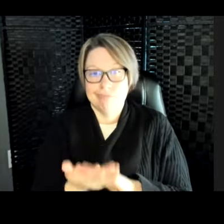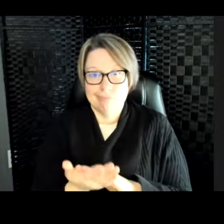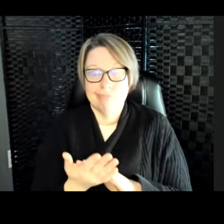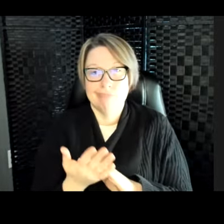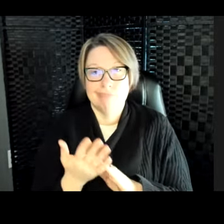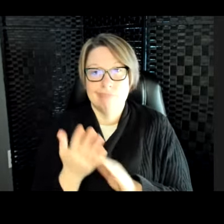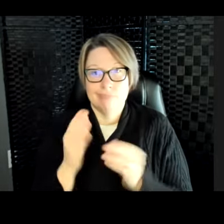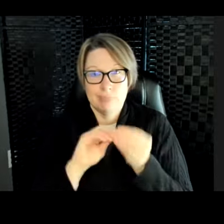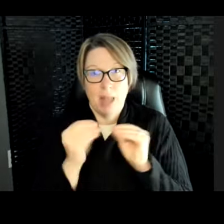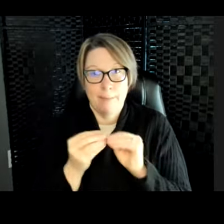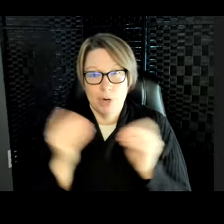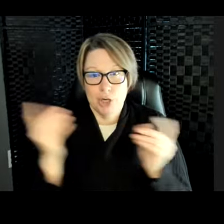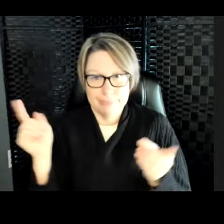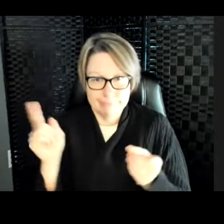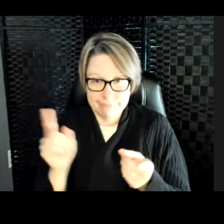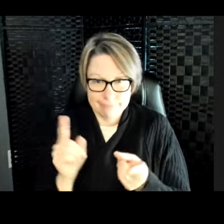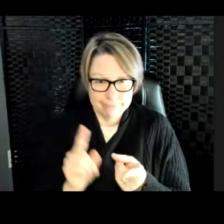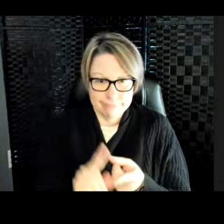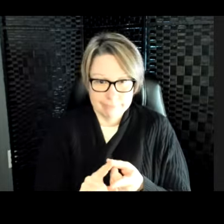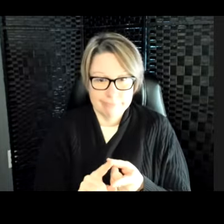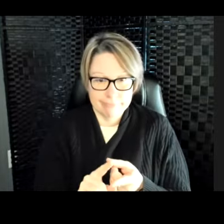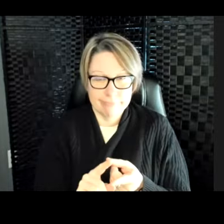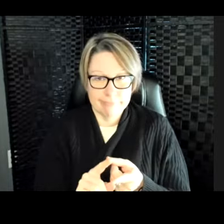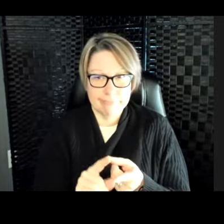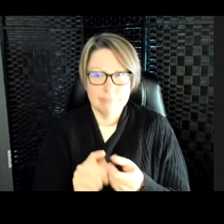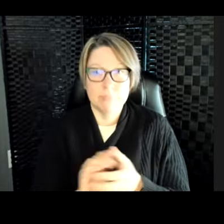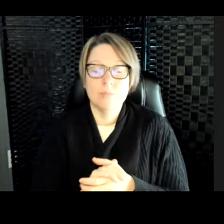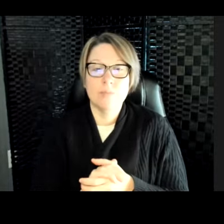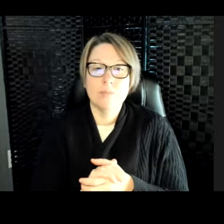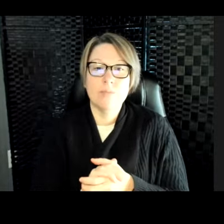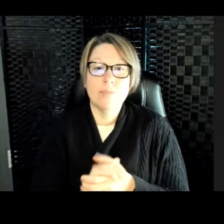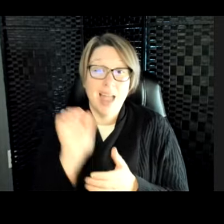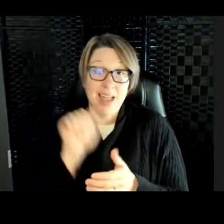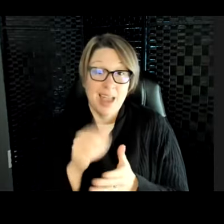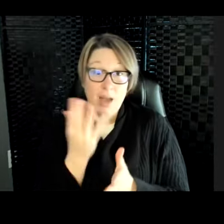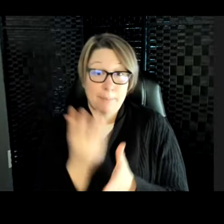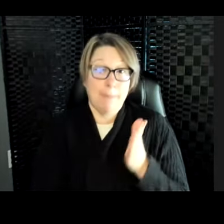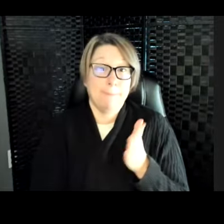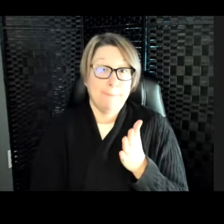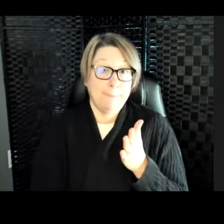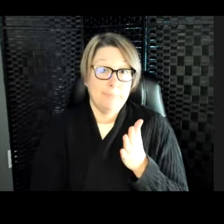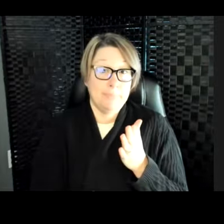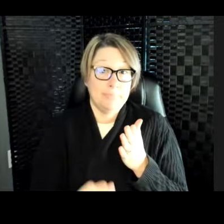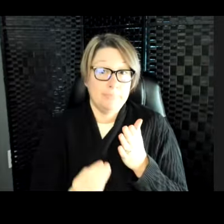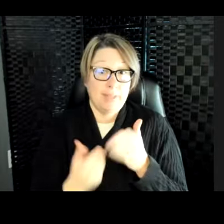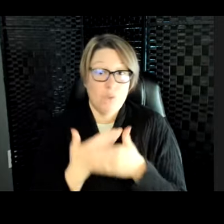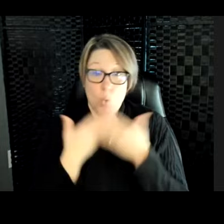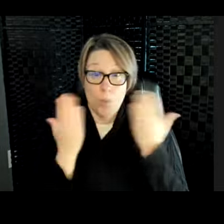endangered and even extinct. So, at the Toledo Zoo, we don't say